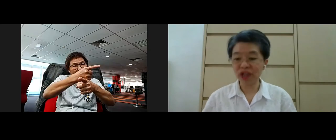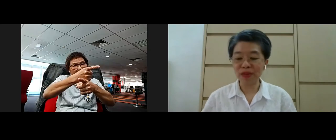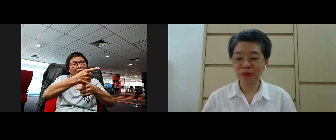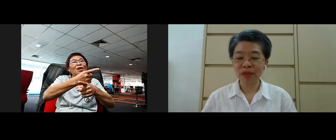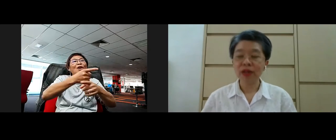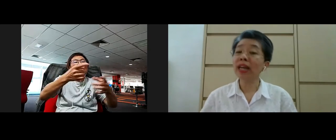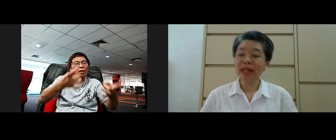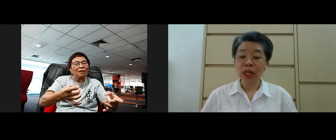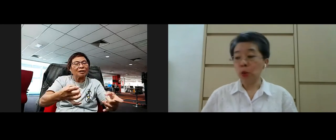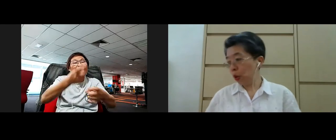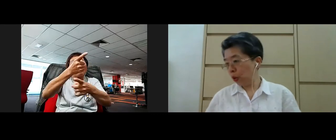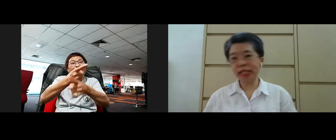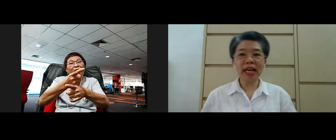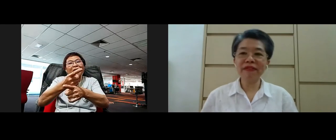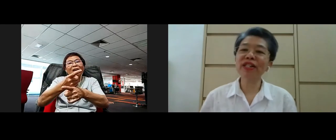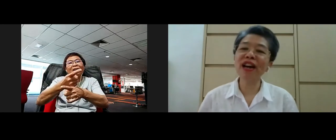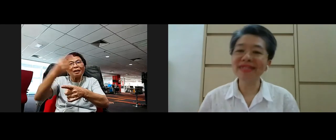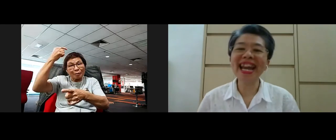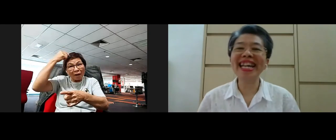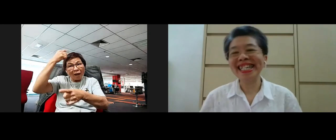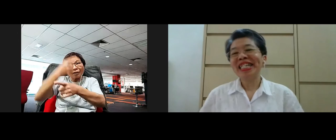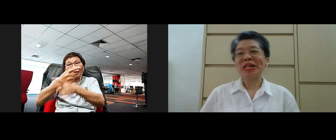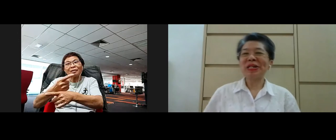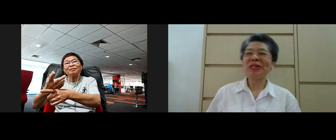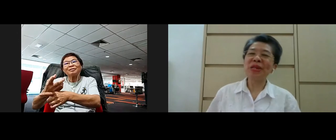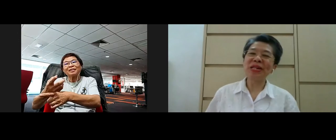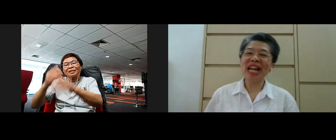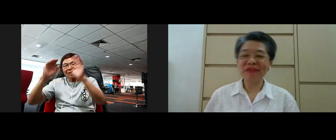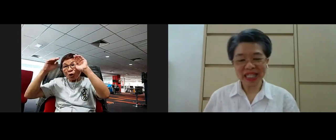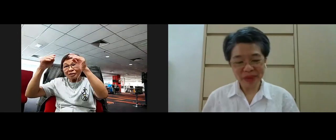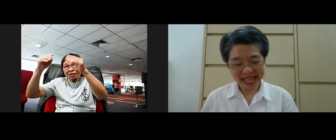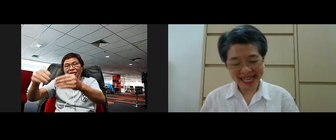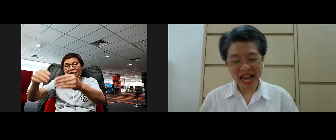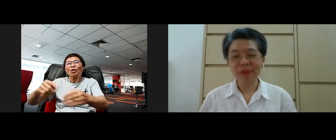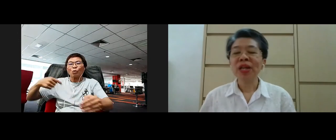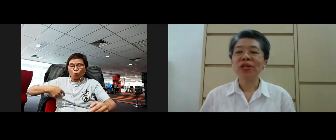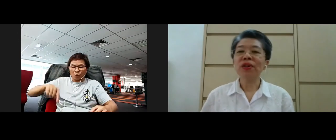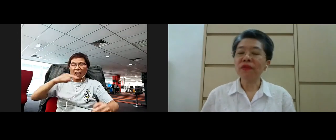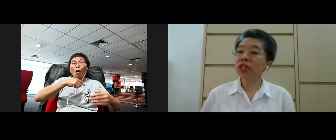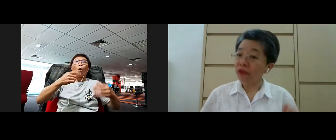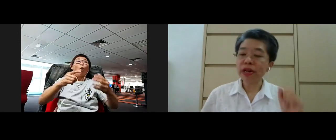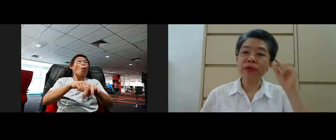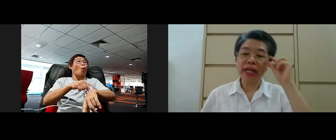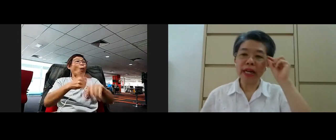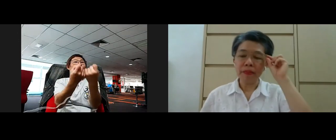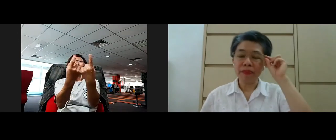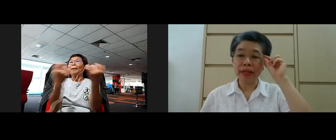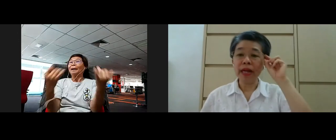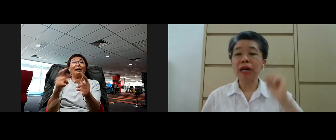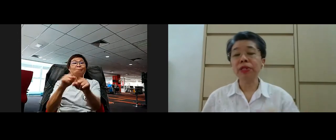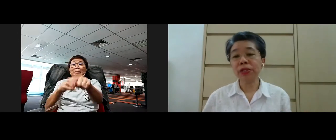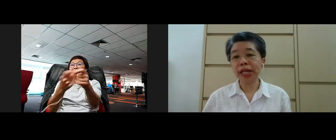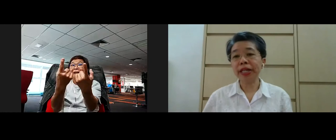concentration okay oh it's 11 o'clock okay you know we only have 30 minutes left so of course very quickly